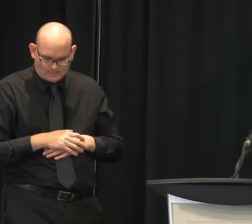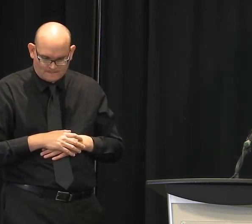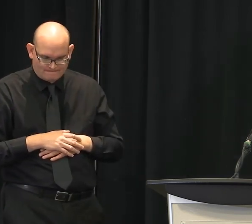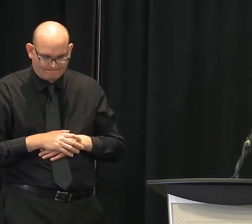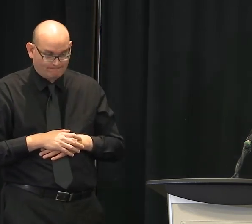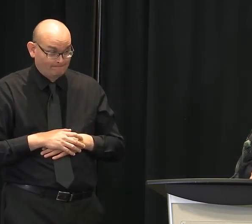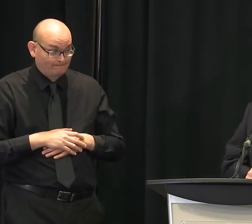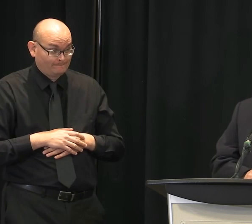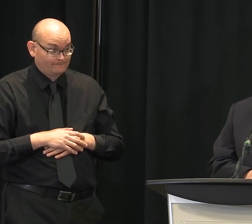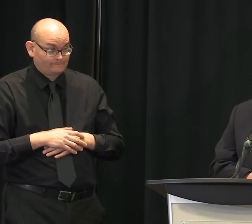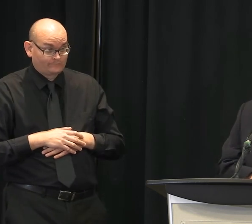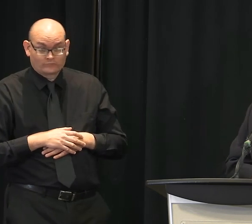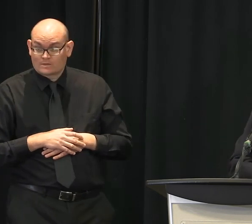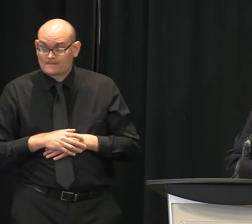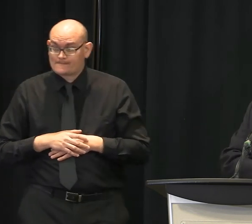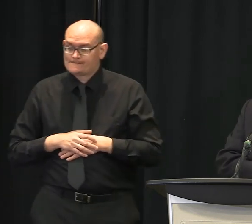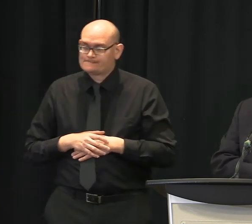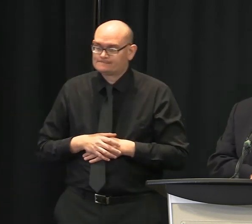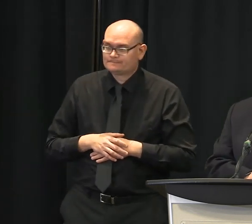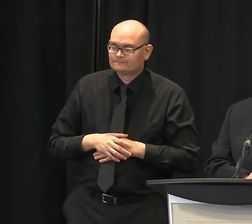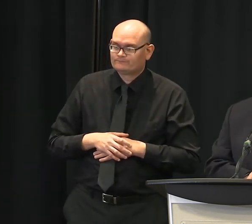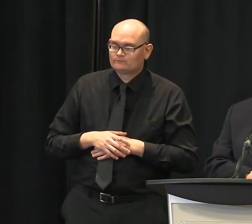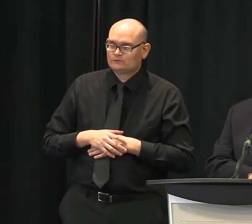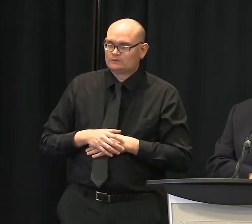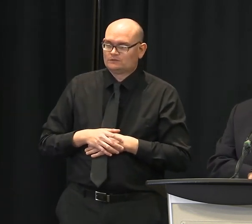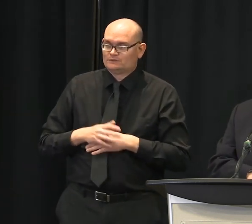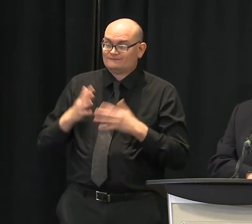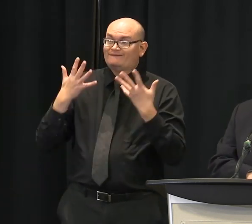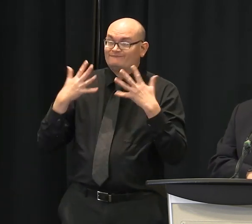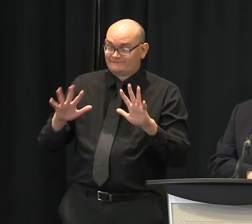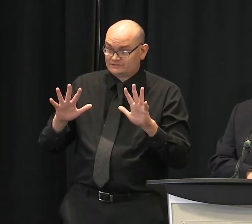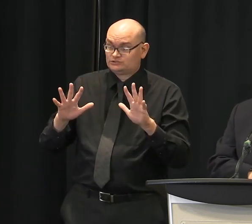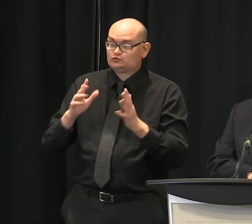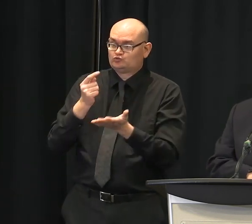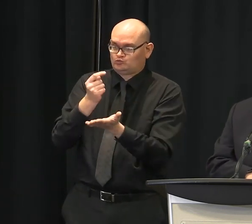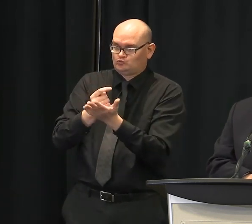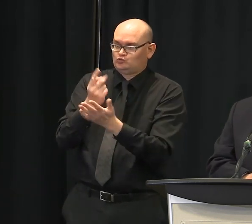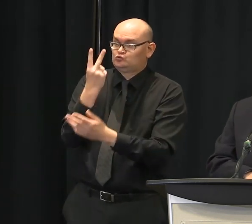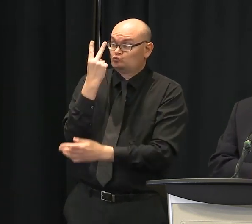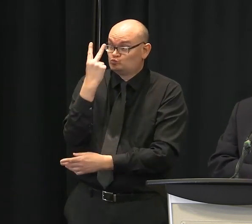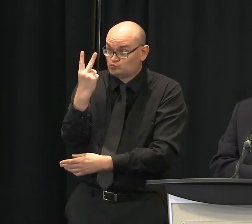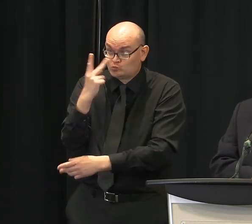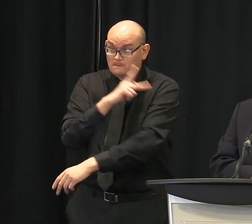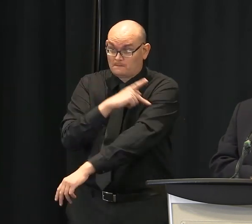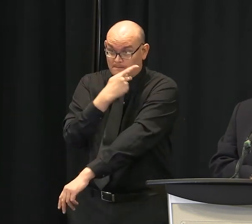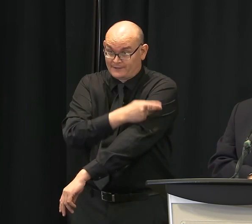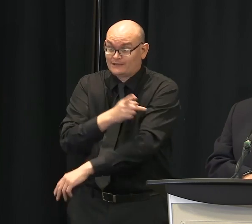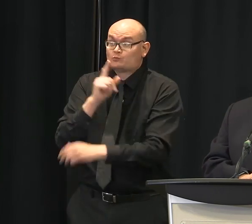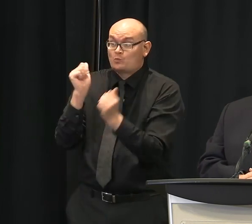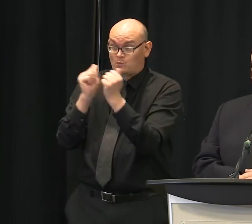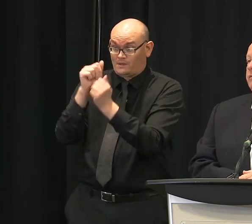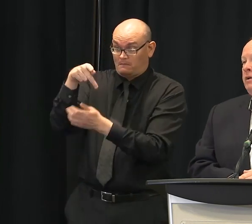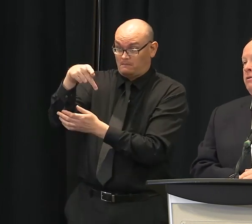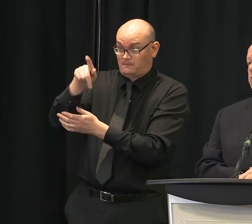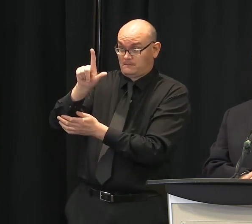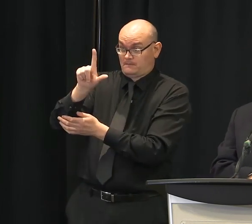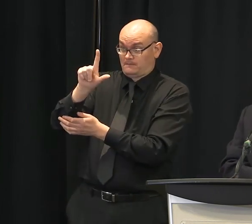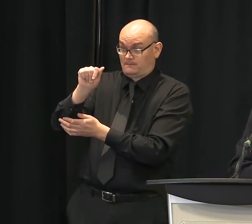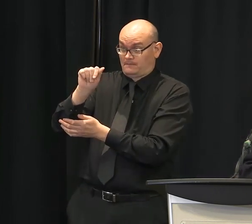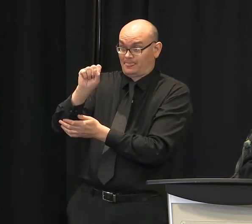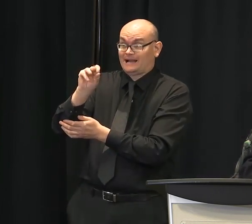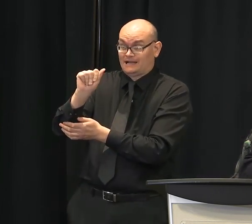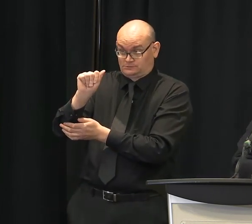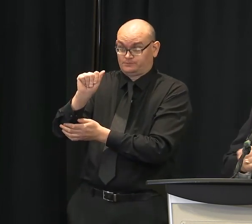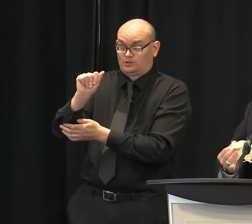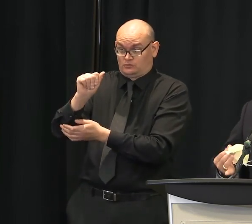So we've treated two patients total who seem to be doing well from that standpoint. Same thing Eric said. As far as our staff goes,